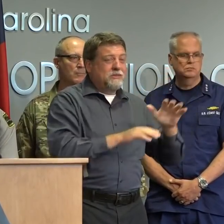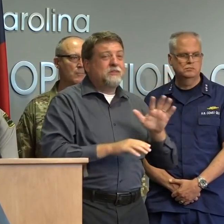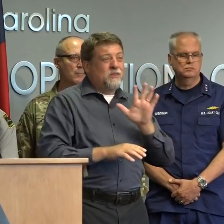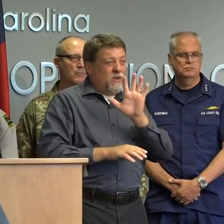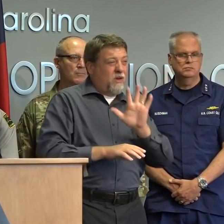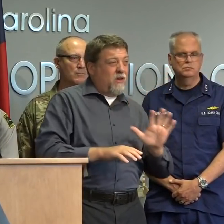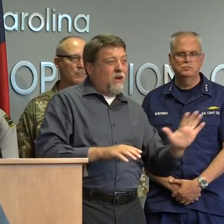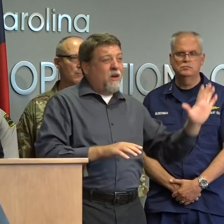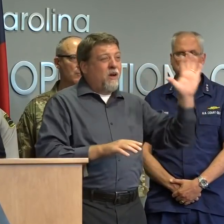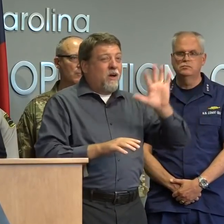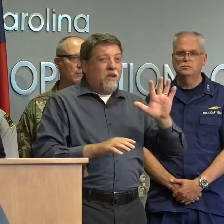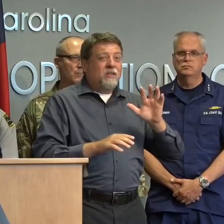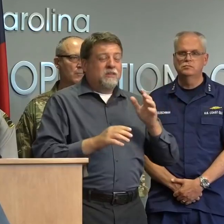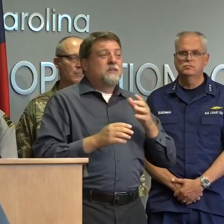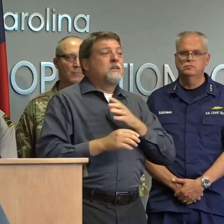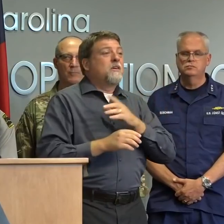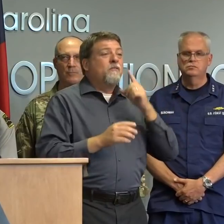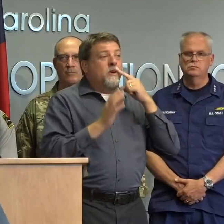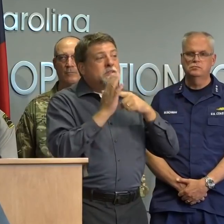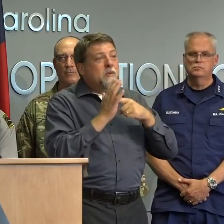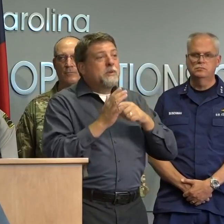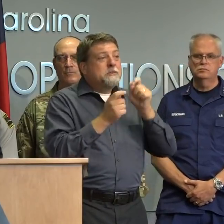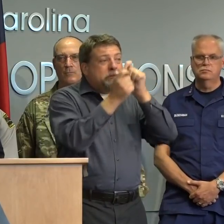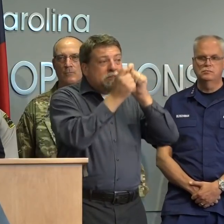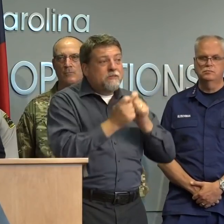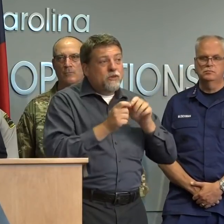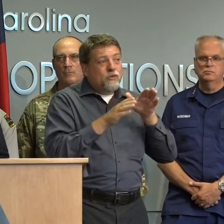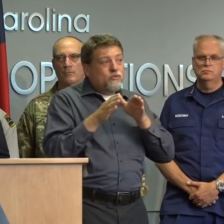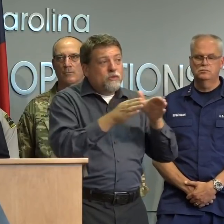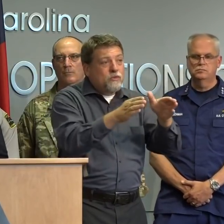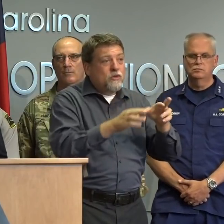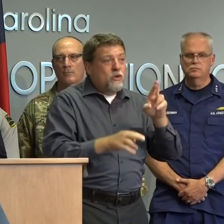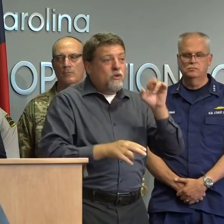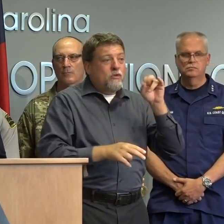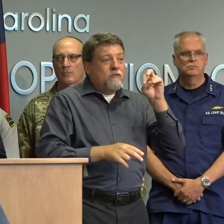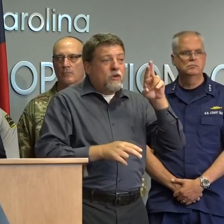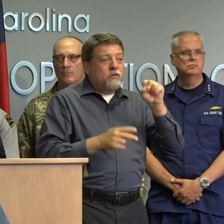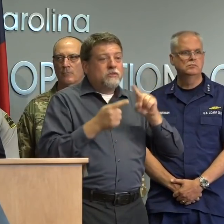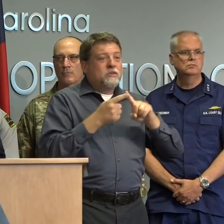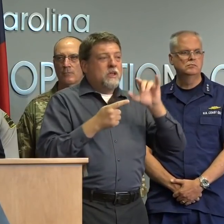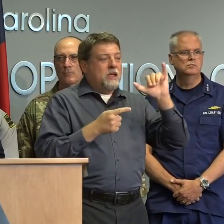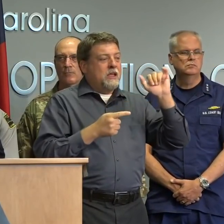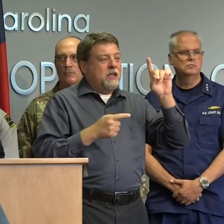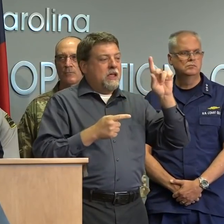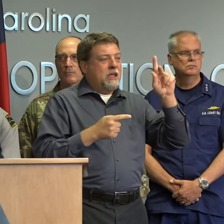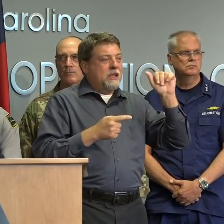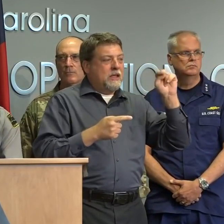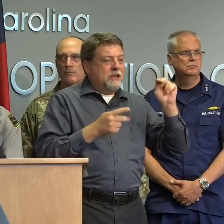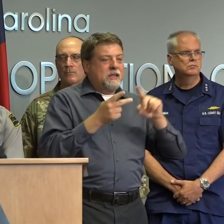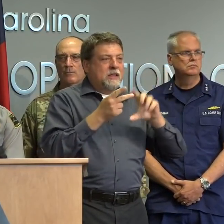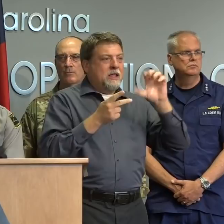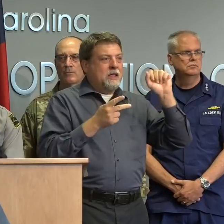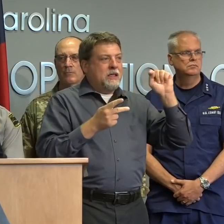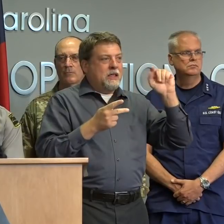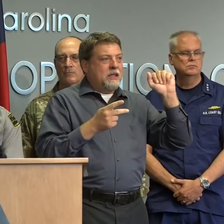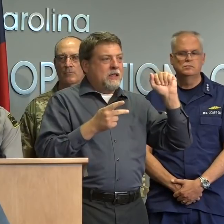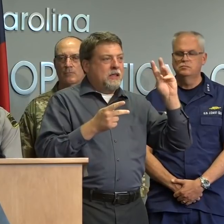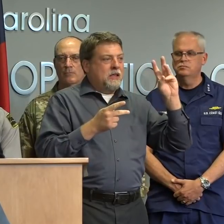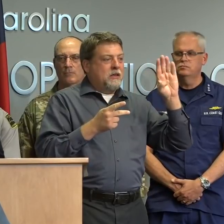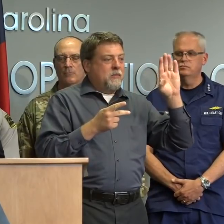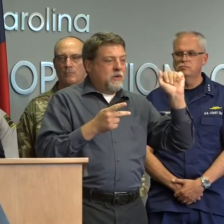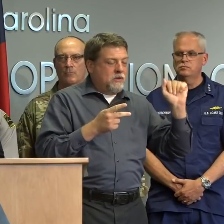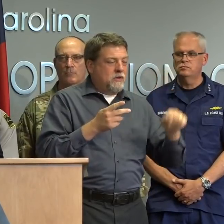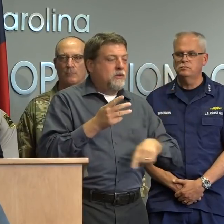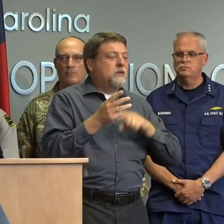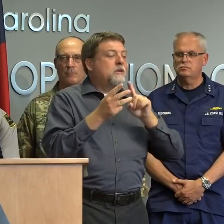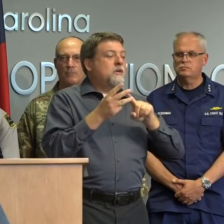of the Rocky River and South Fork of the Catawba River are still rising and not expected to crest